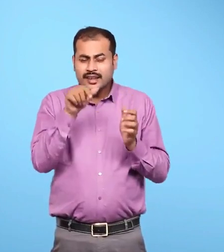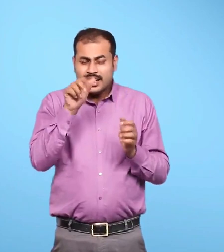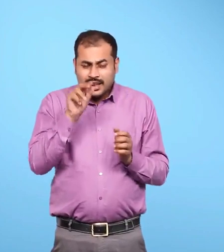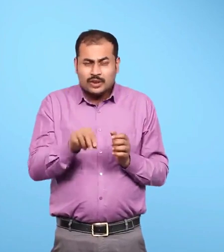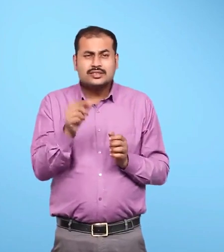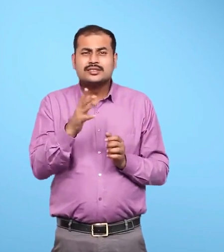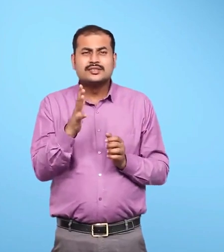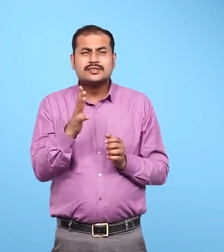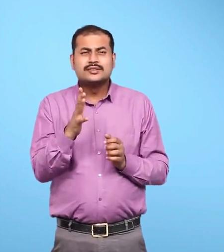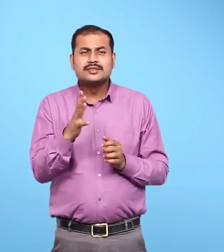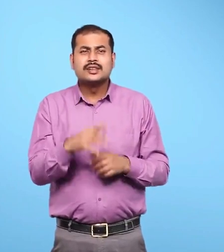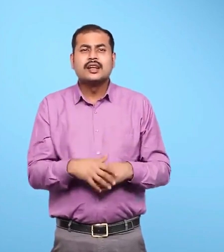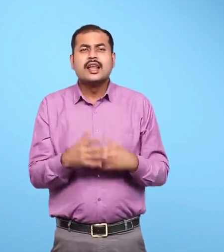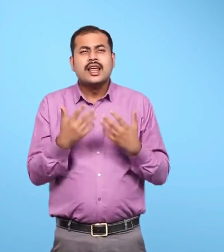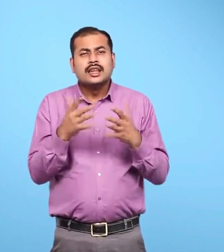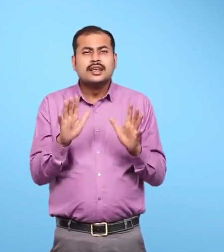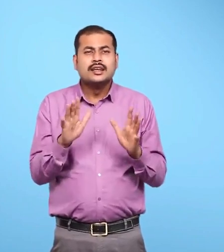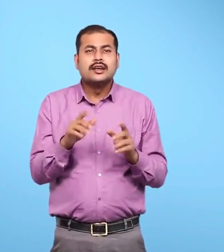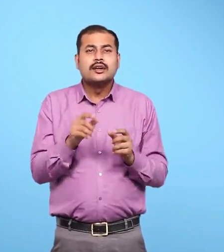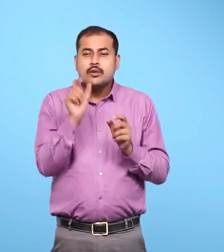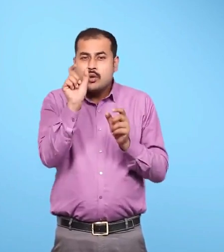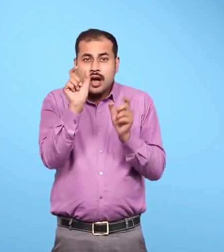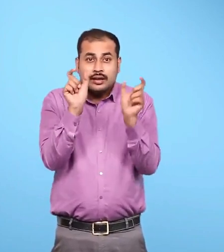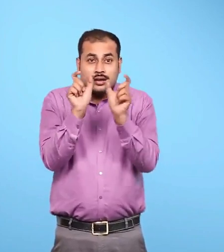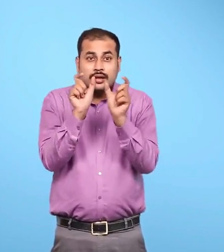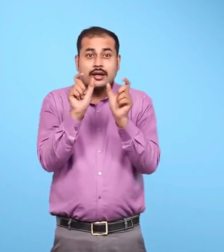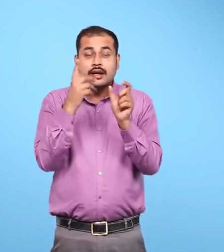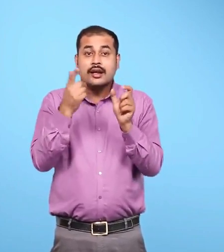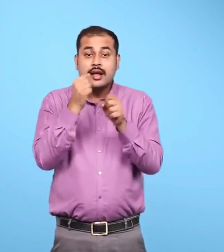out any definite or particular person or thing.